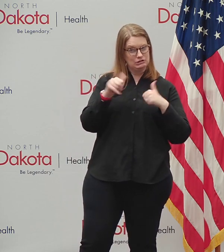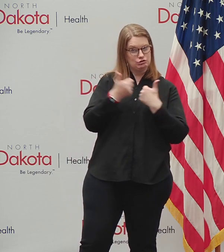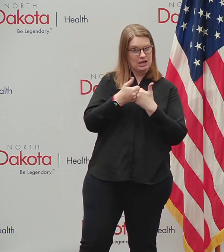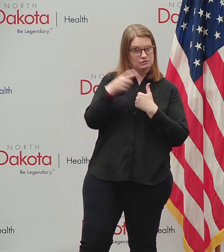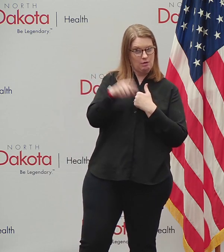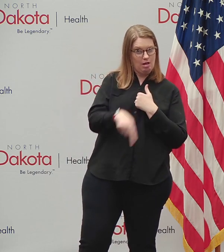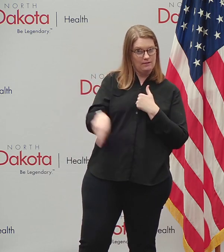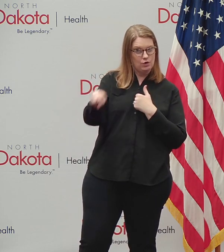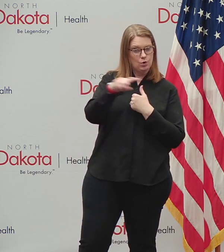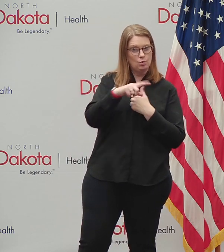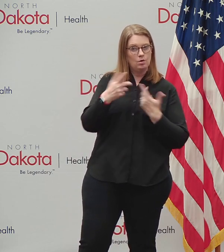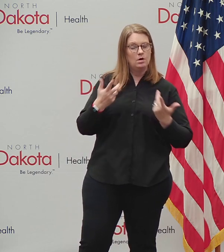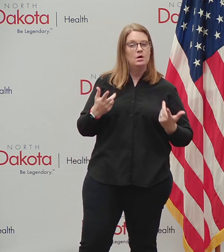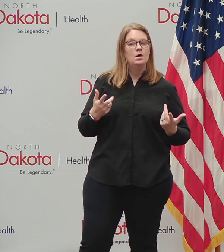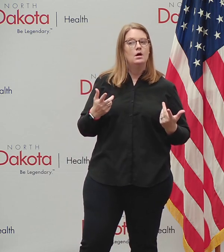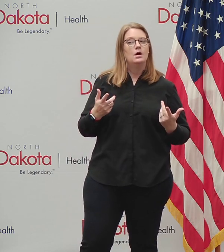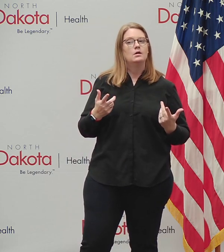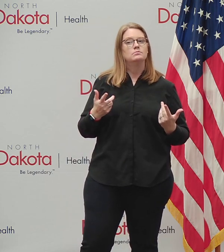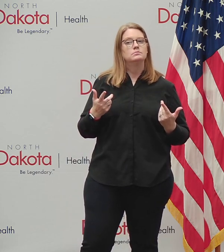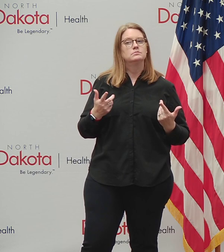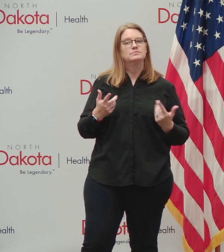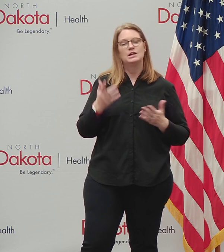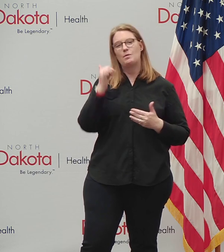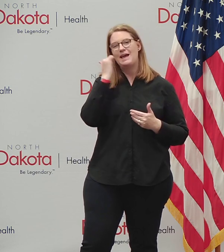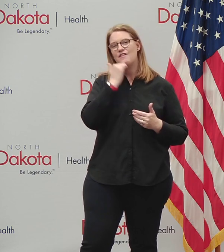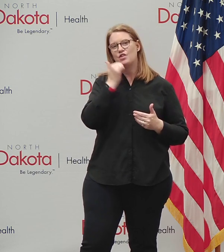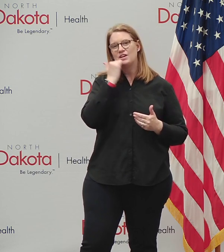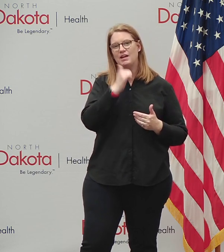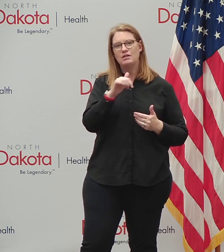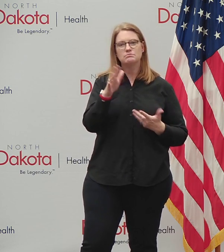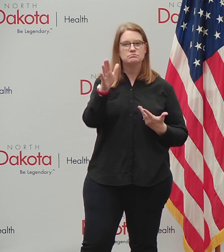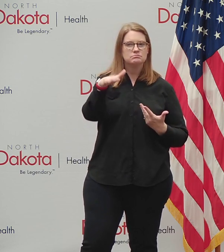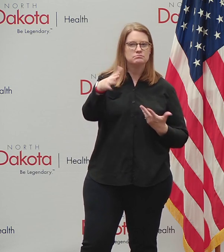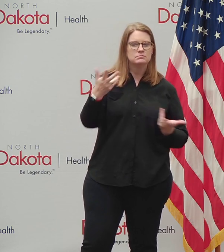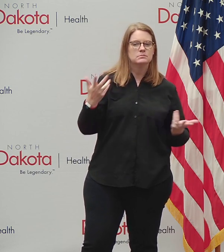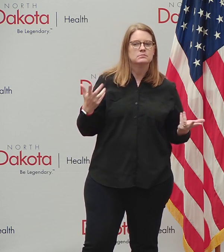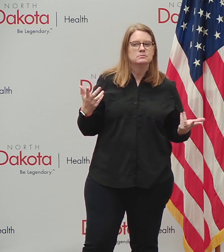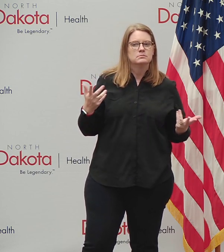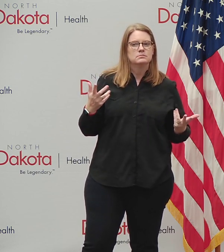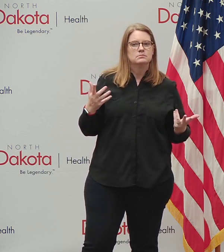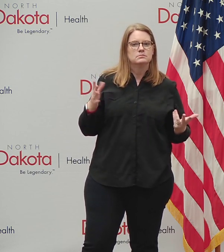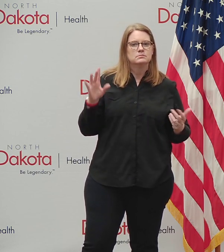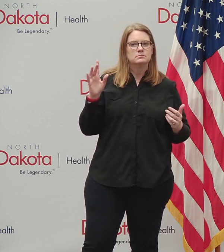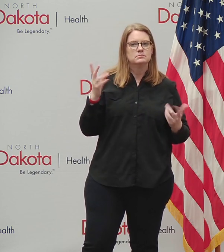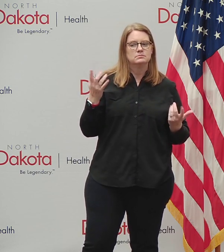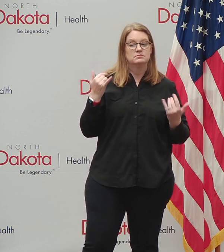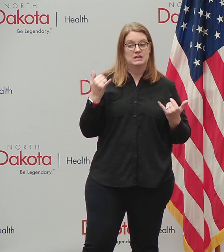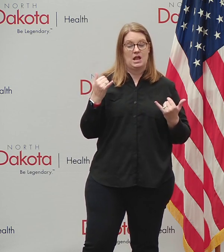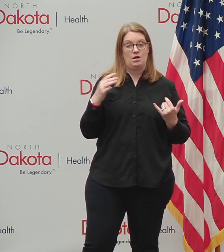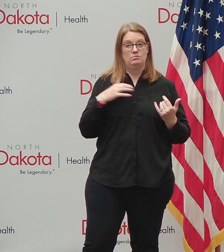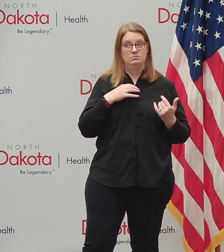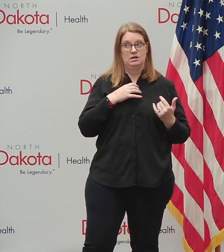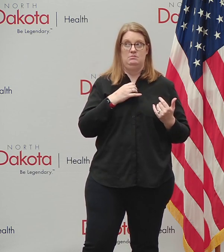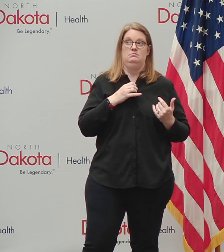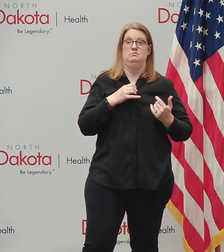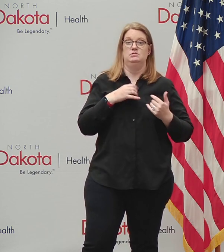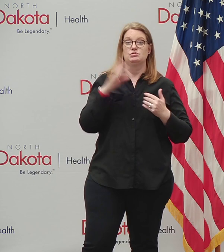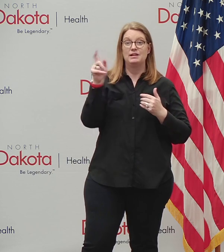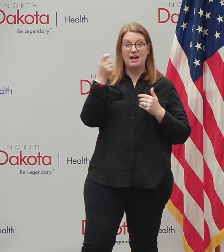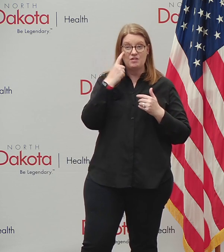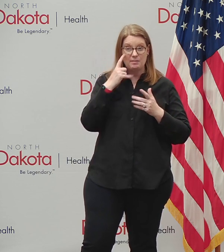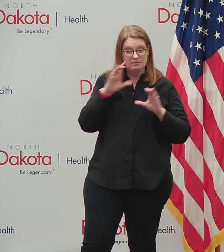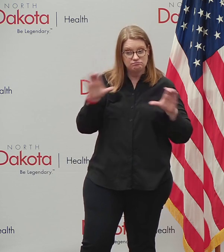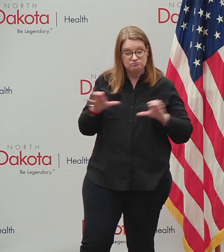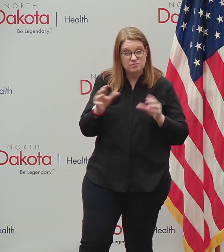Dakotans. You know, there's always the question that we get every day is, you know, what is government going to do and shouldn't government be doing more?